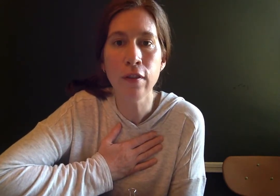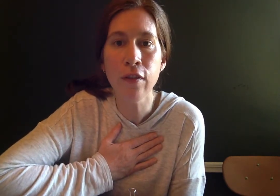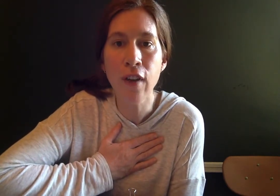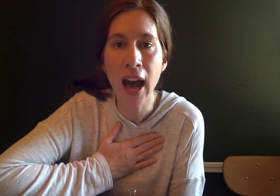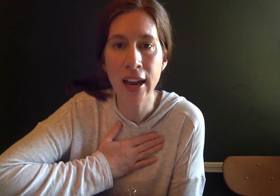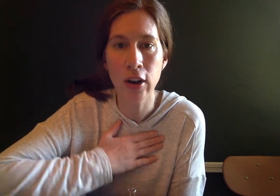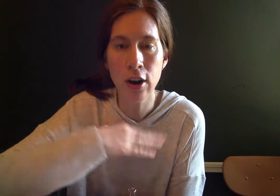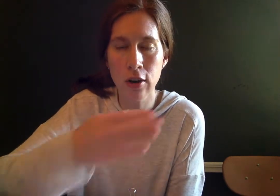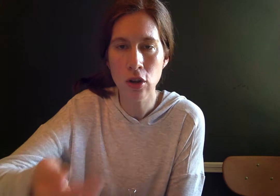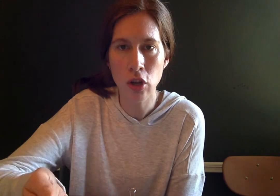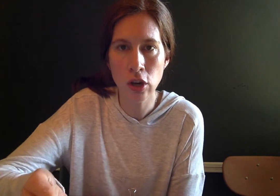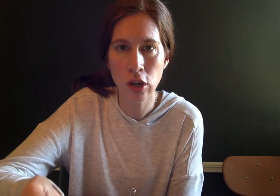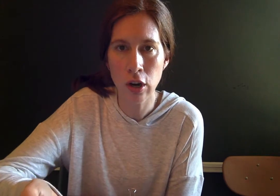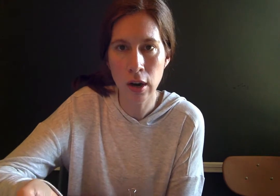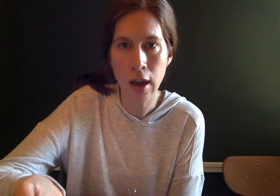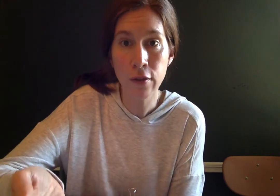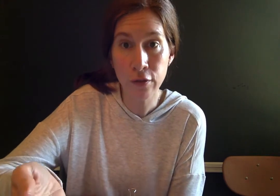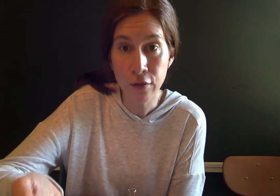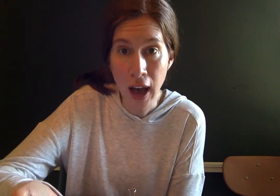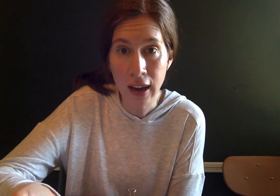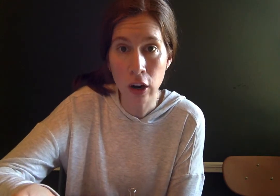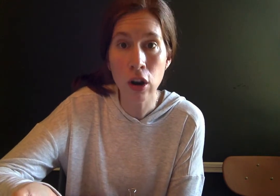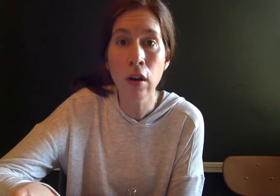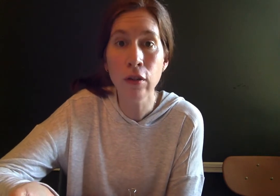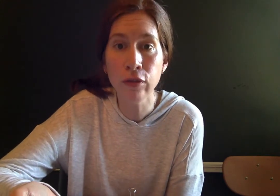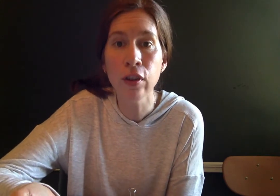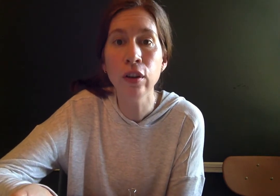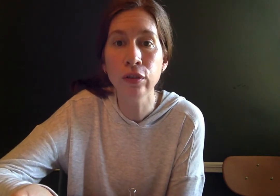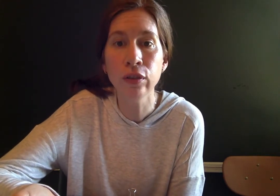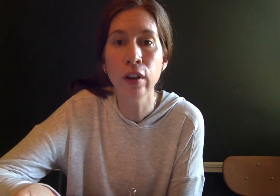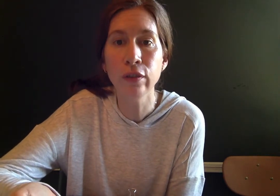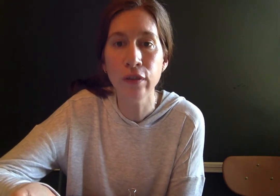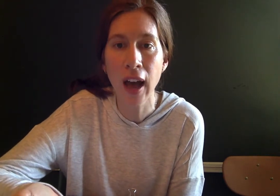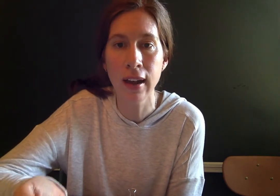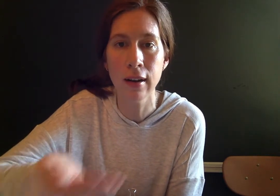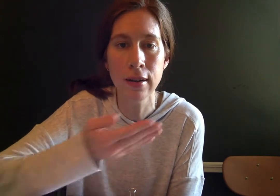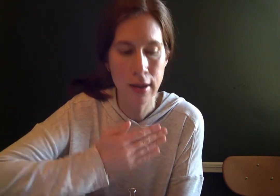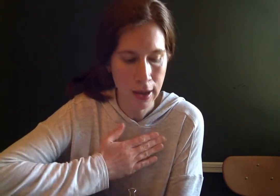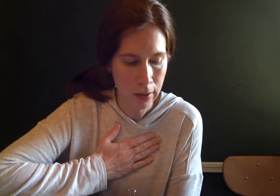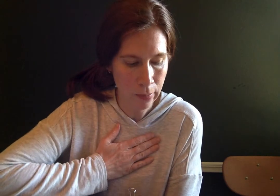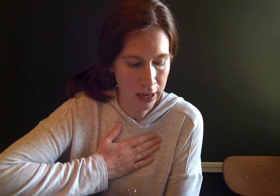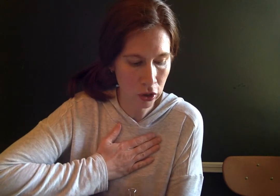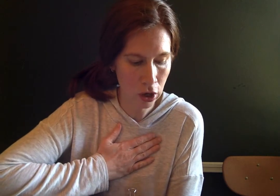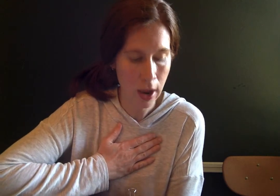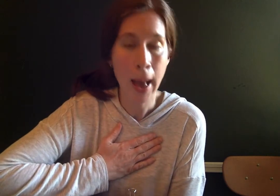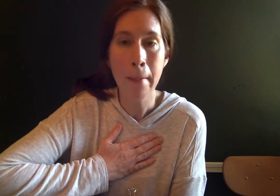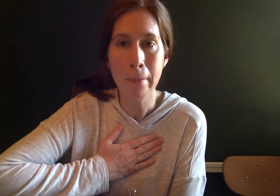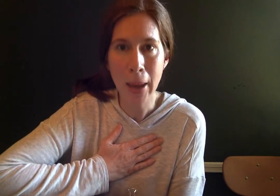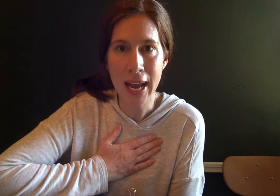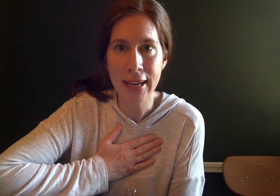Fire. Your turn. Fire. Fire. My turn. Bake.